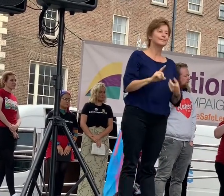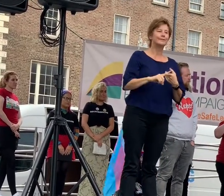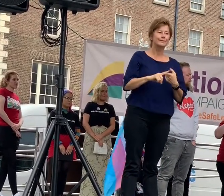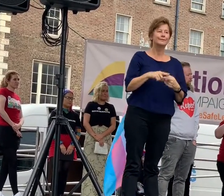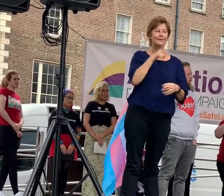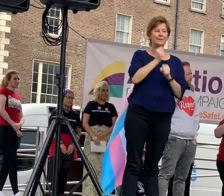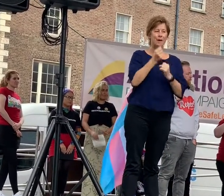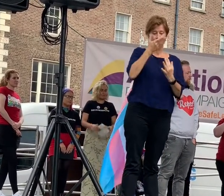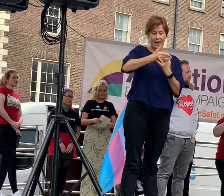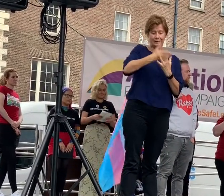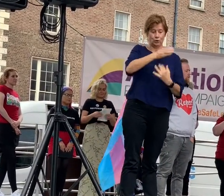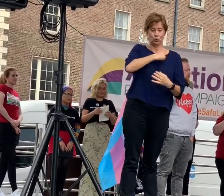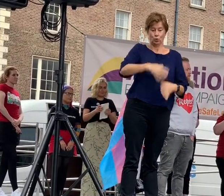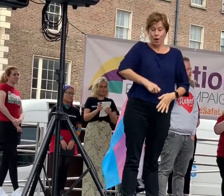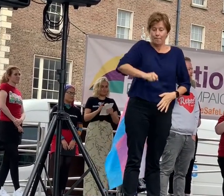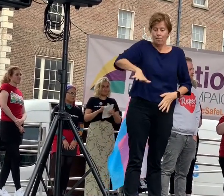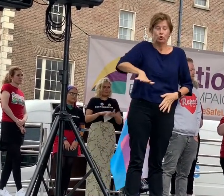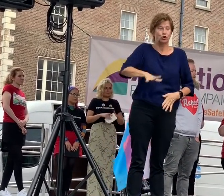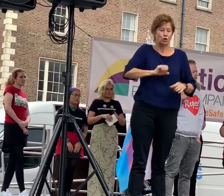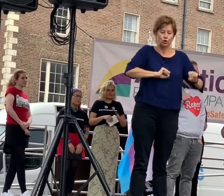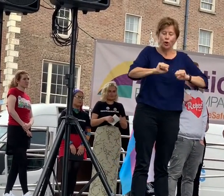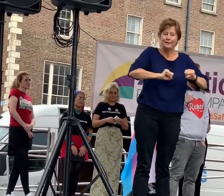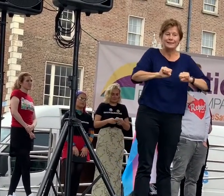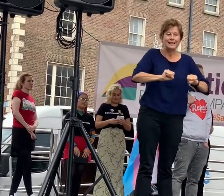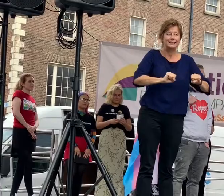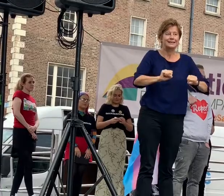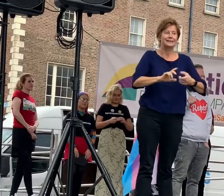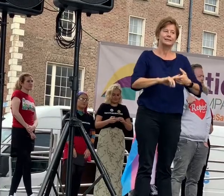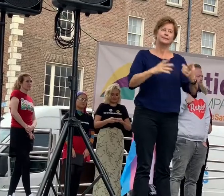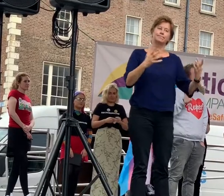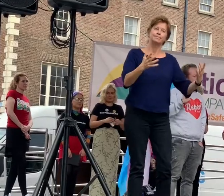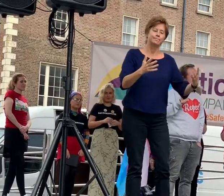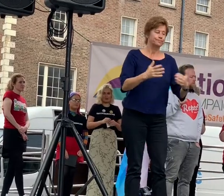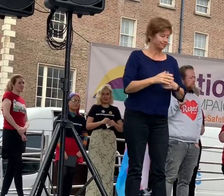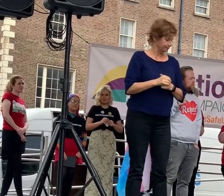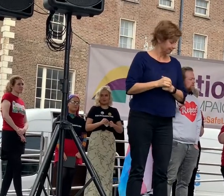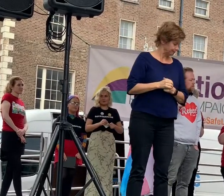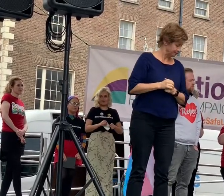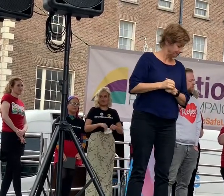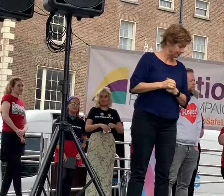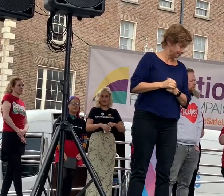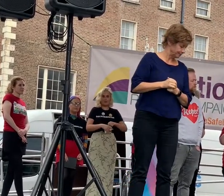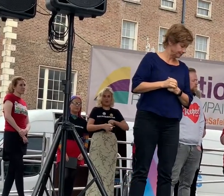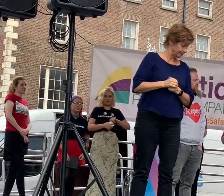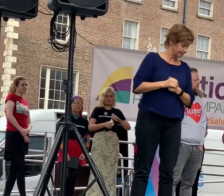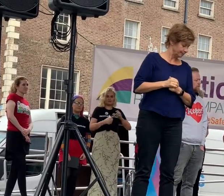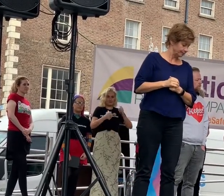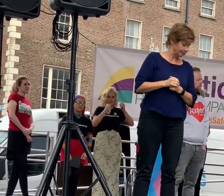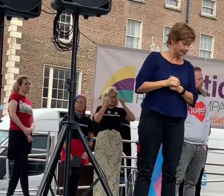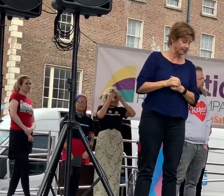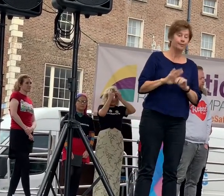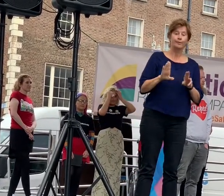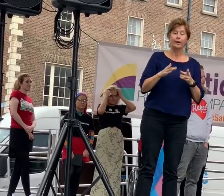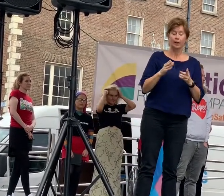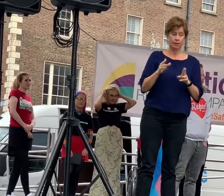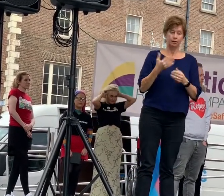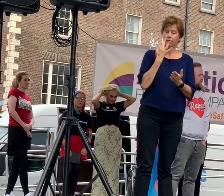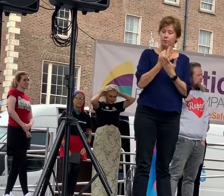services because of decisions tactical decisions that aren't together for Yes Made. There's a necessity now to travel due